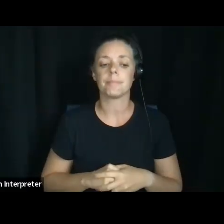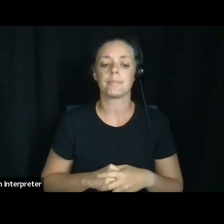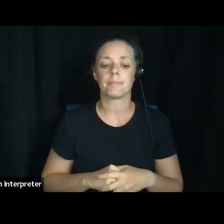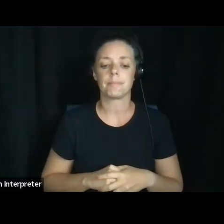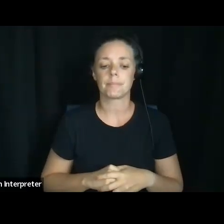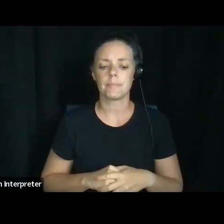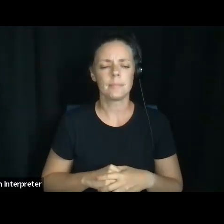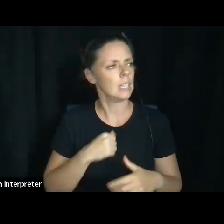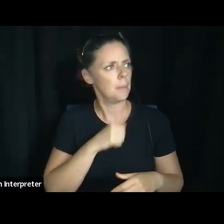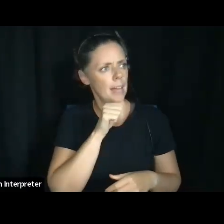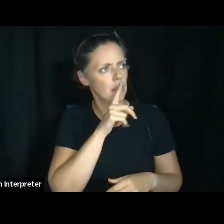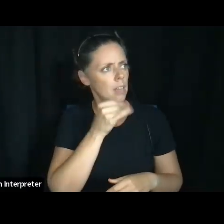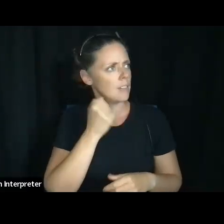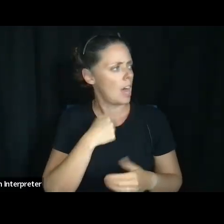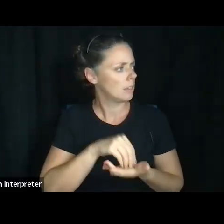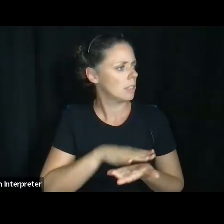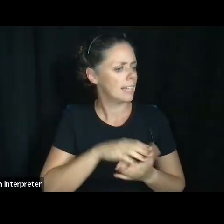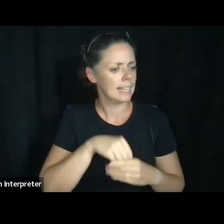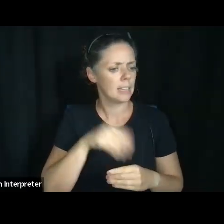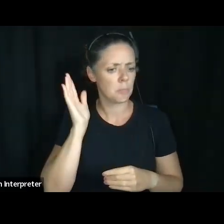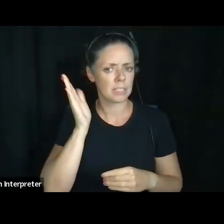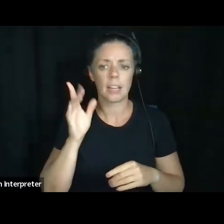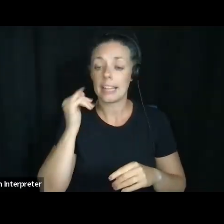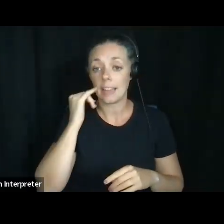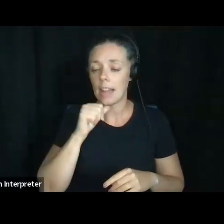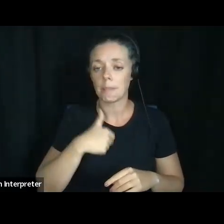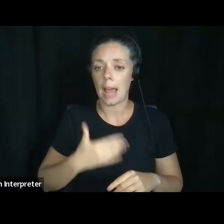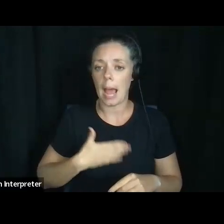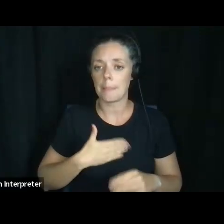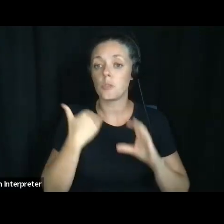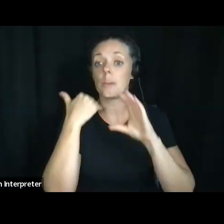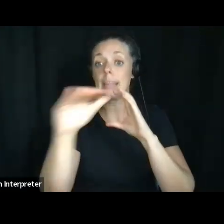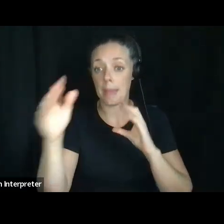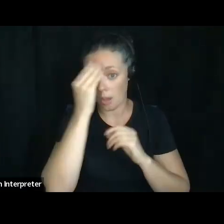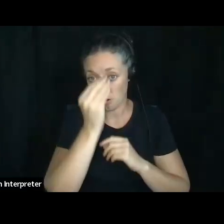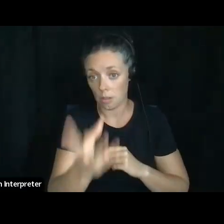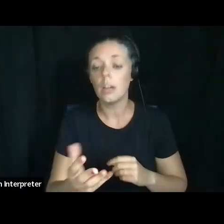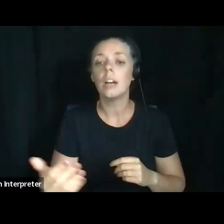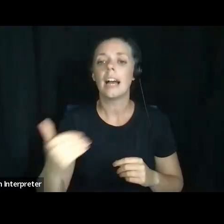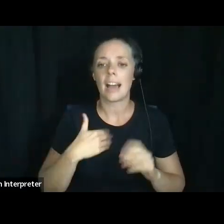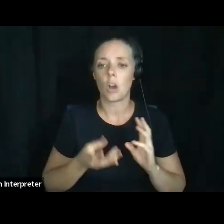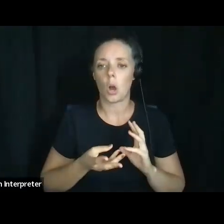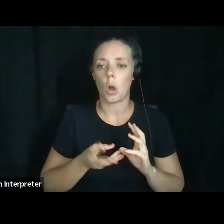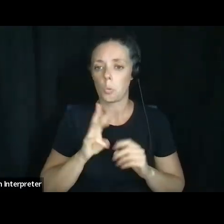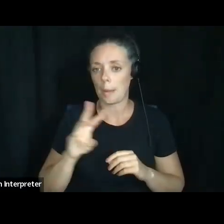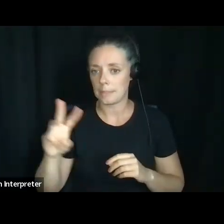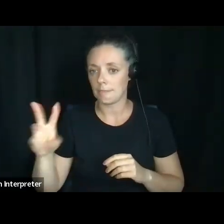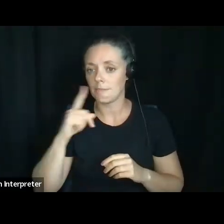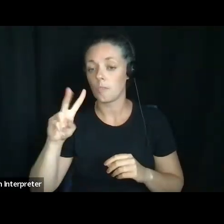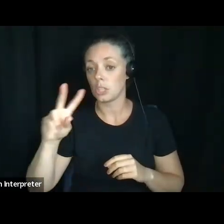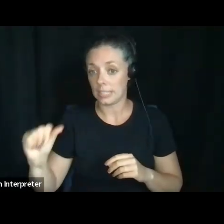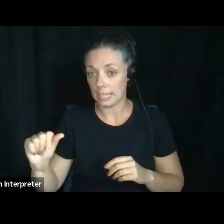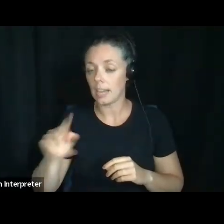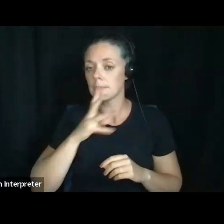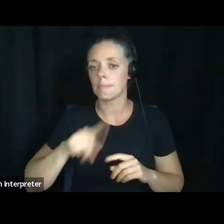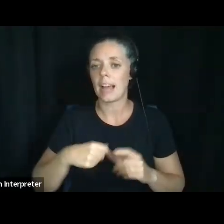and I'm not sure if I put it in the presentation, but if not, um, I'll be more than happy to email you guys. Um, there's a website for Virginia that talks about